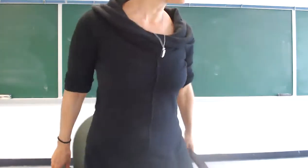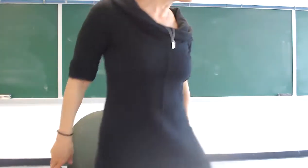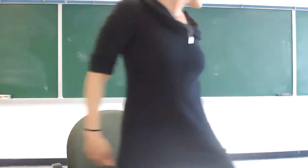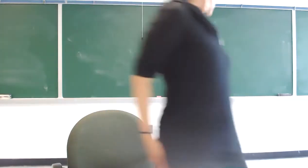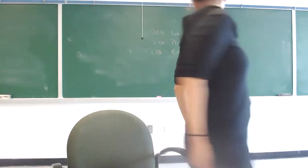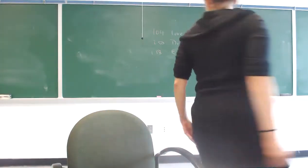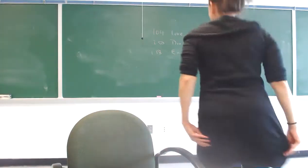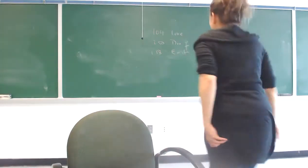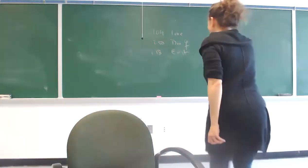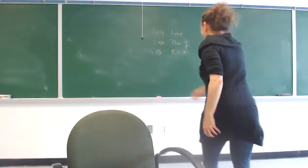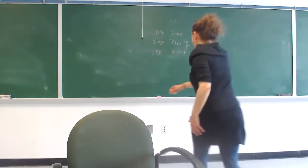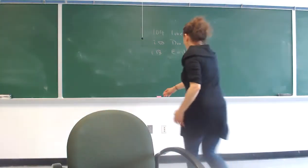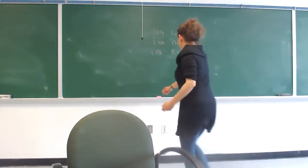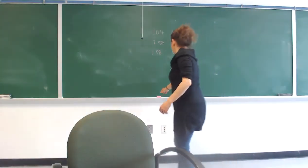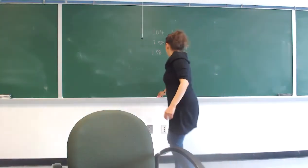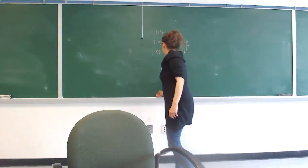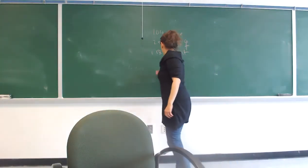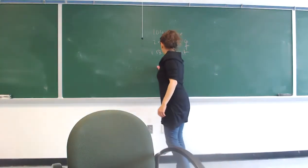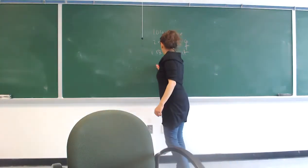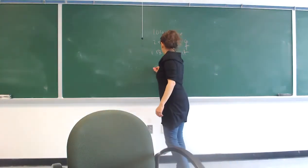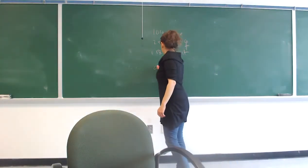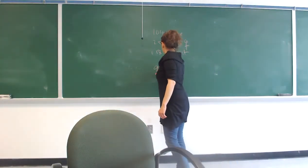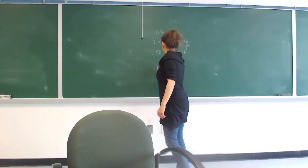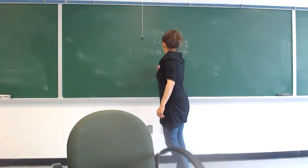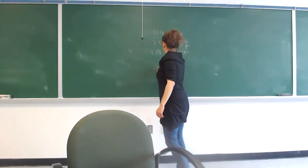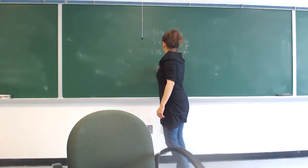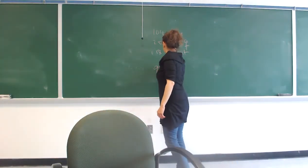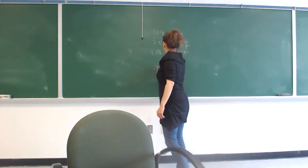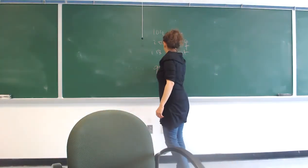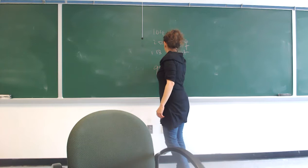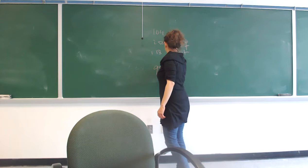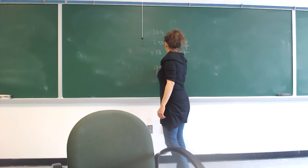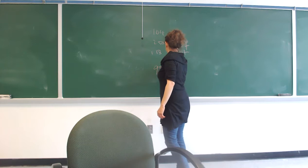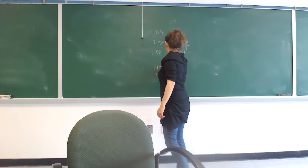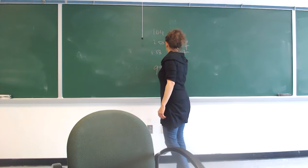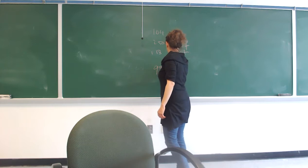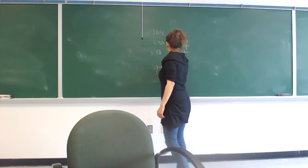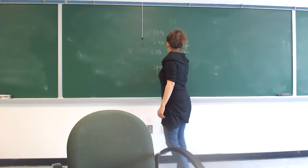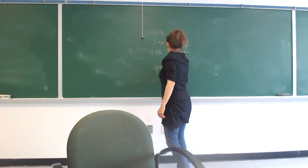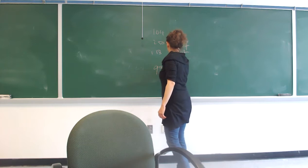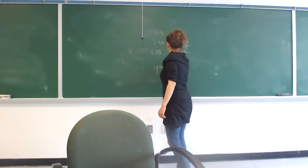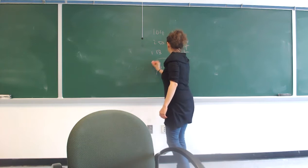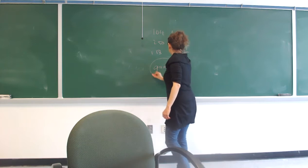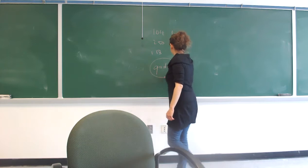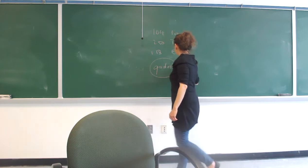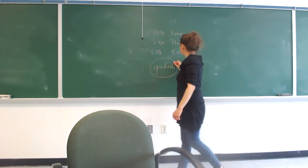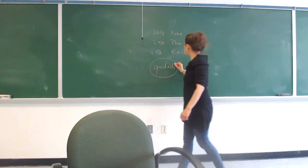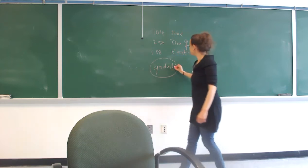it's fine it's fine pink for god okay kadosh the word for holy